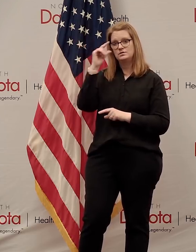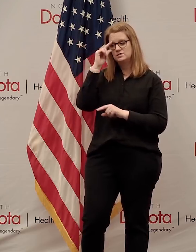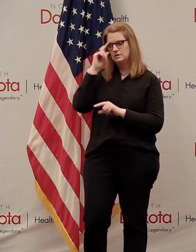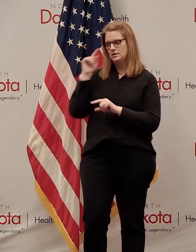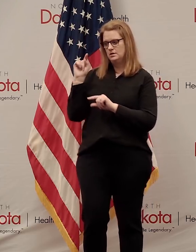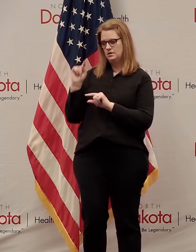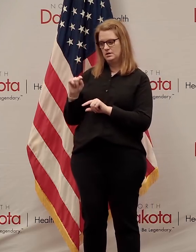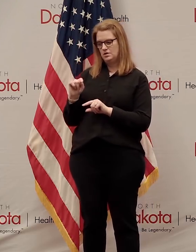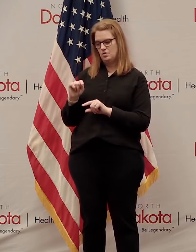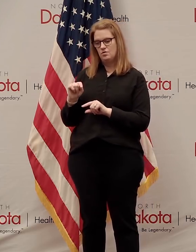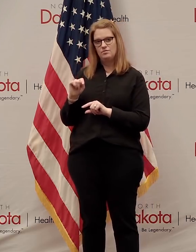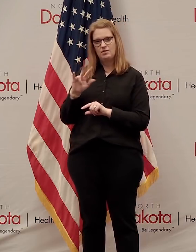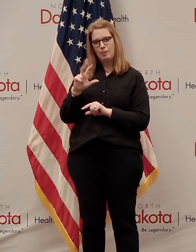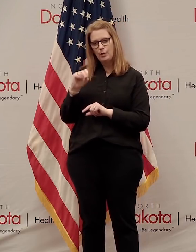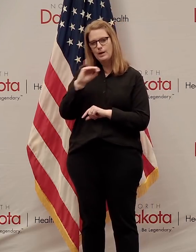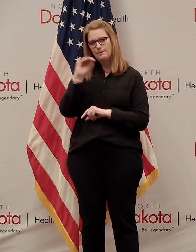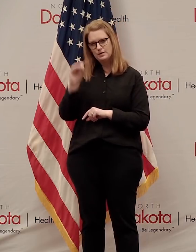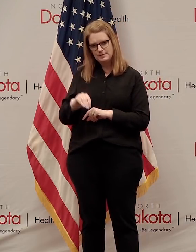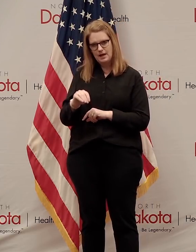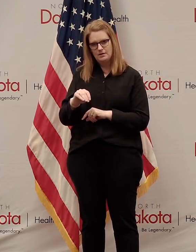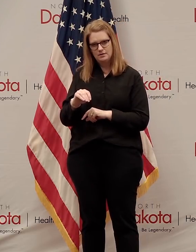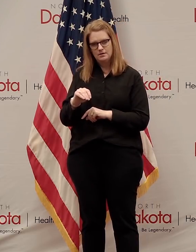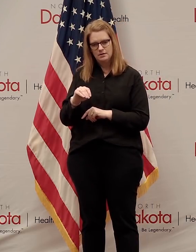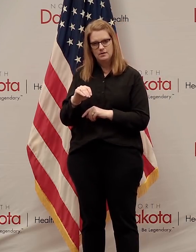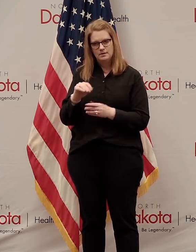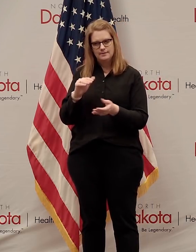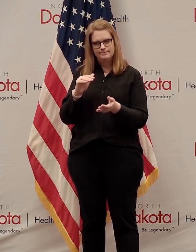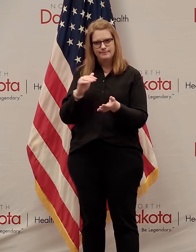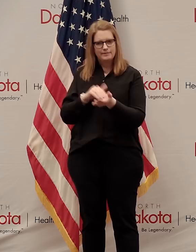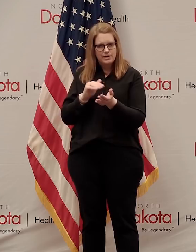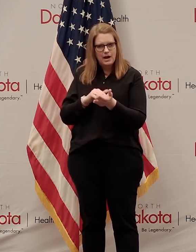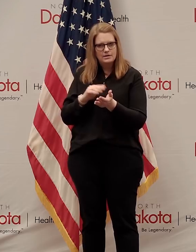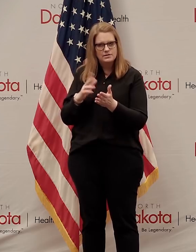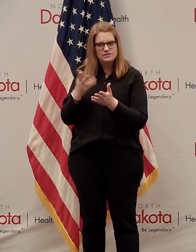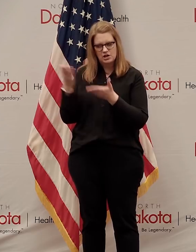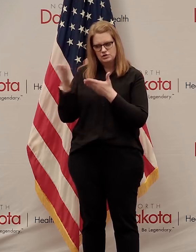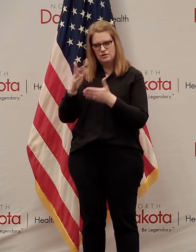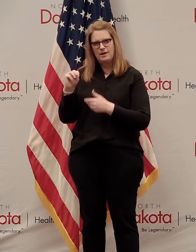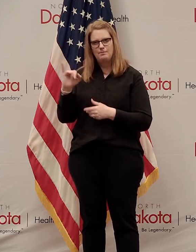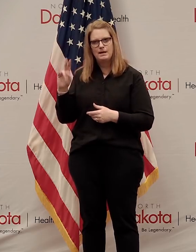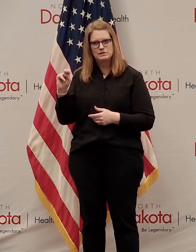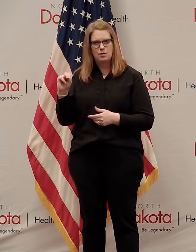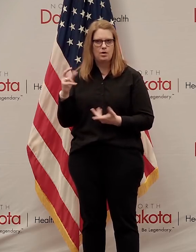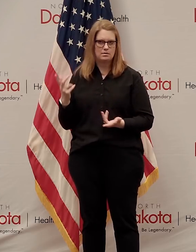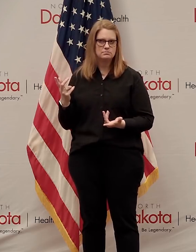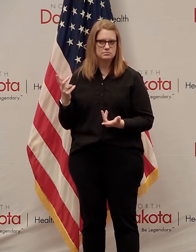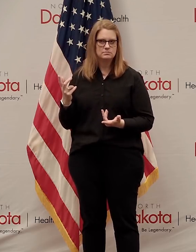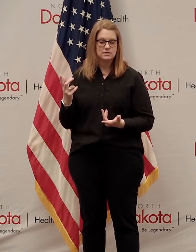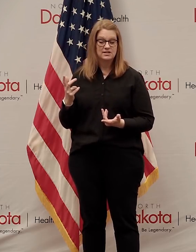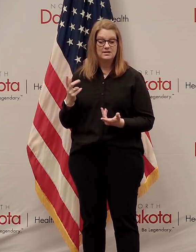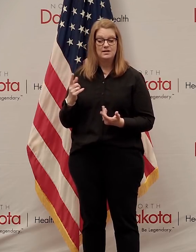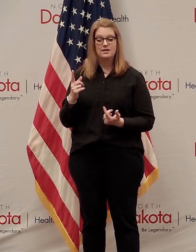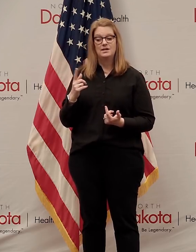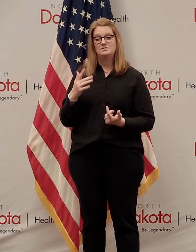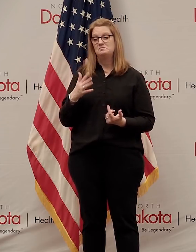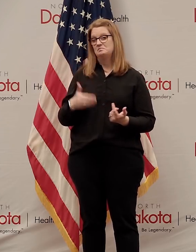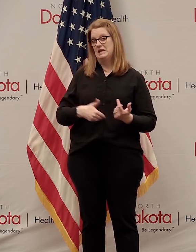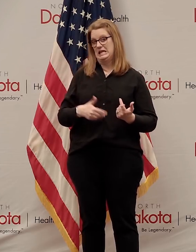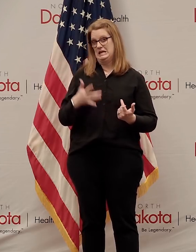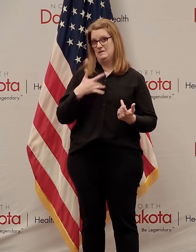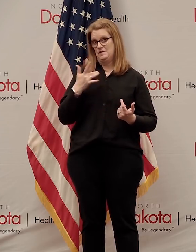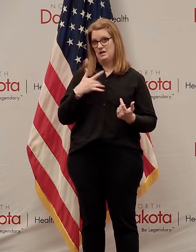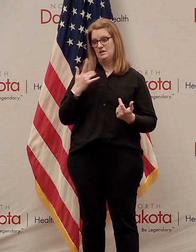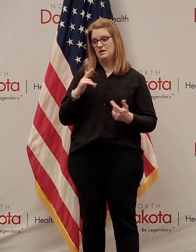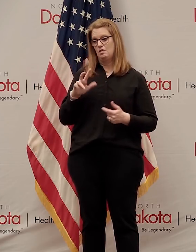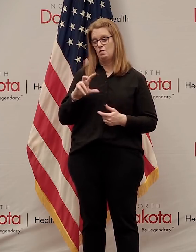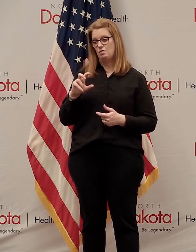those, typically those providers are serving 30% Minnesota. I'm just going to take a stab that most bars and restaurants in